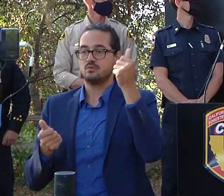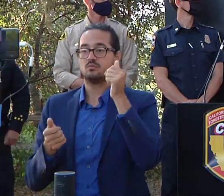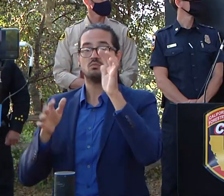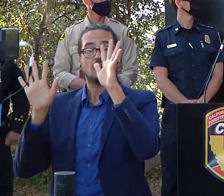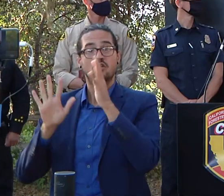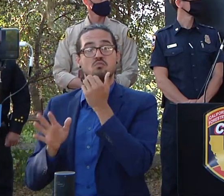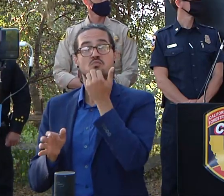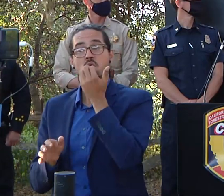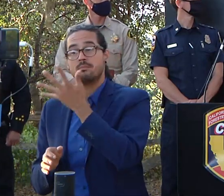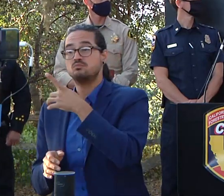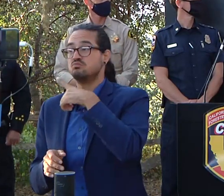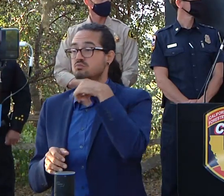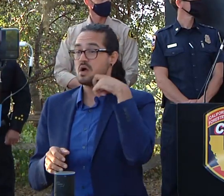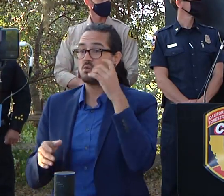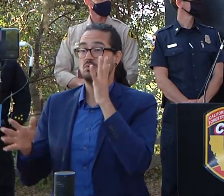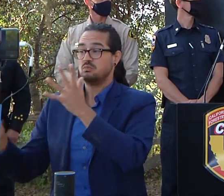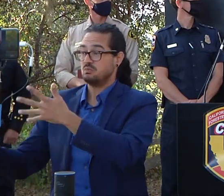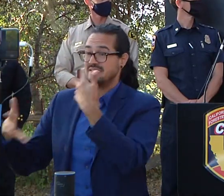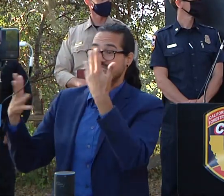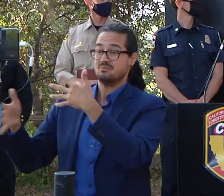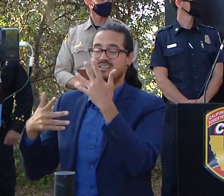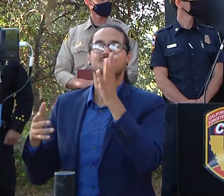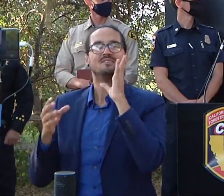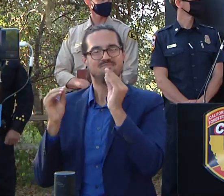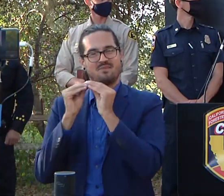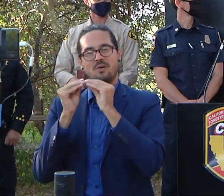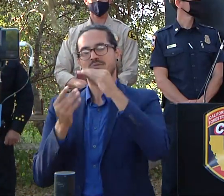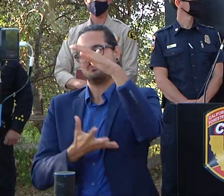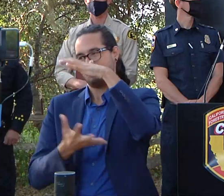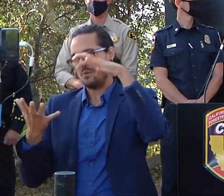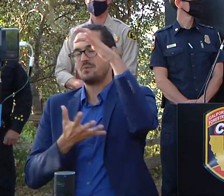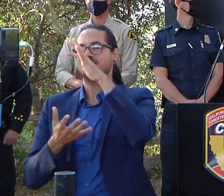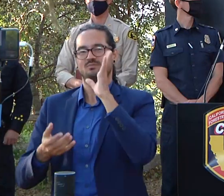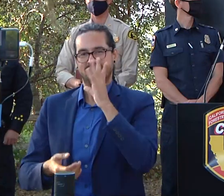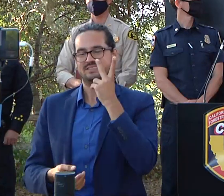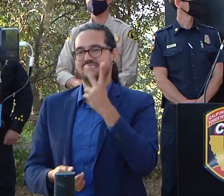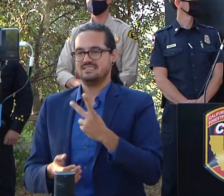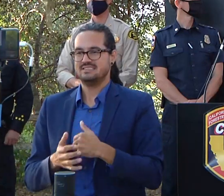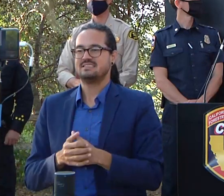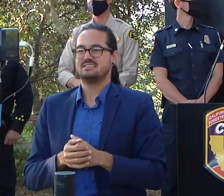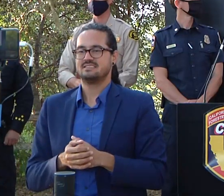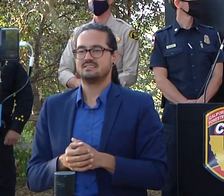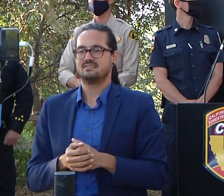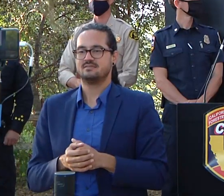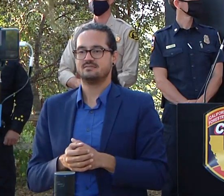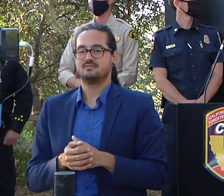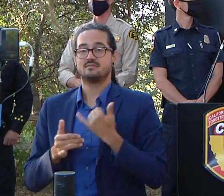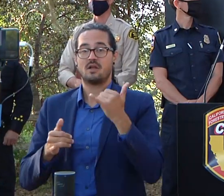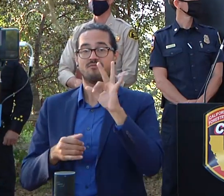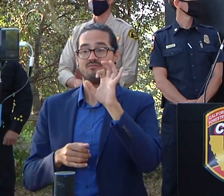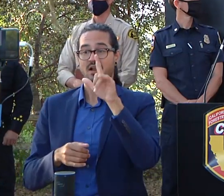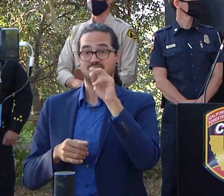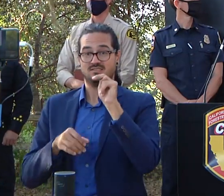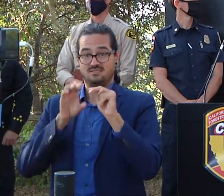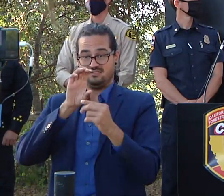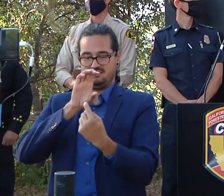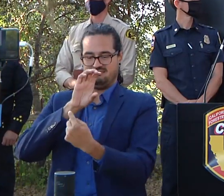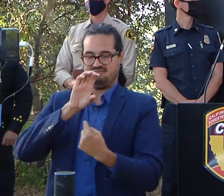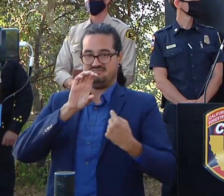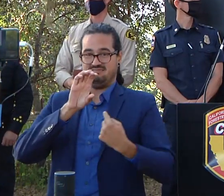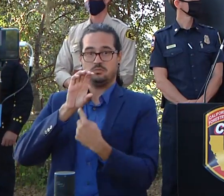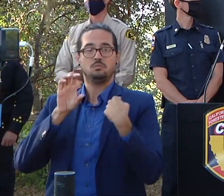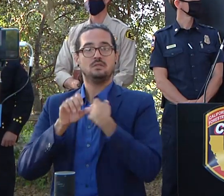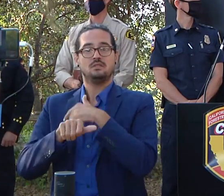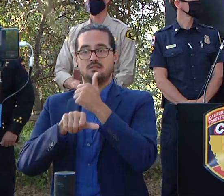that uh that went around the back side of felton uh that's if you can see from our vantage point here or from the